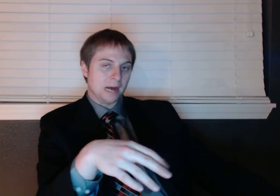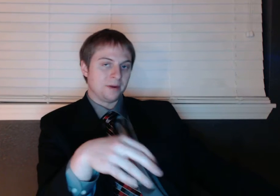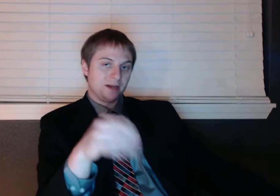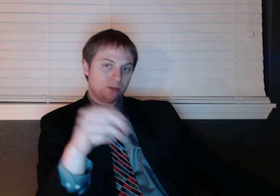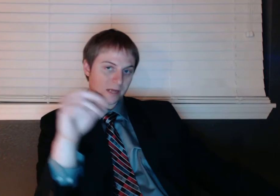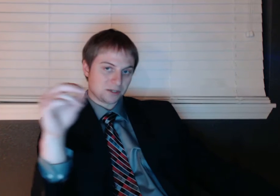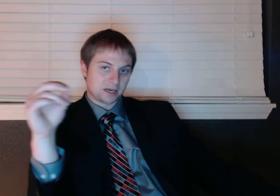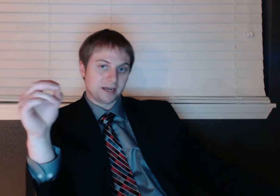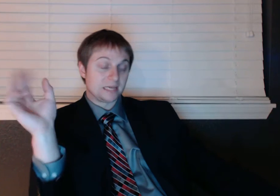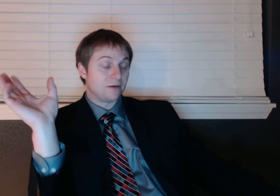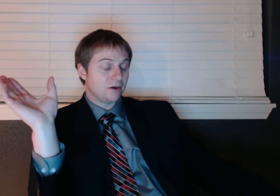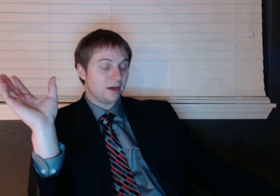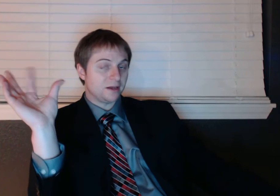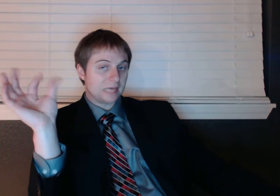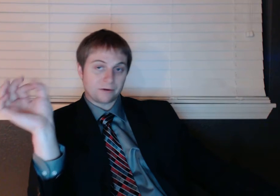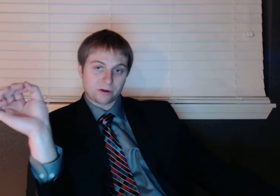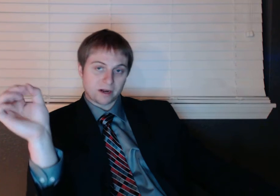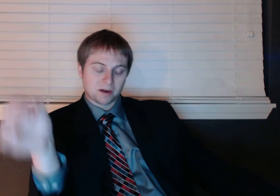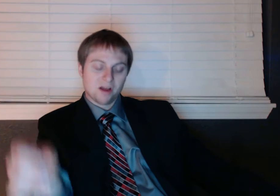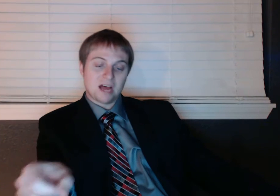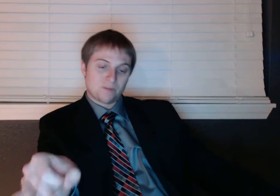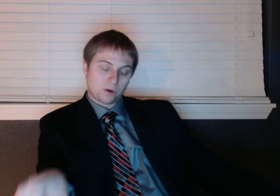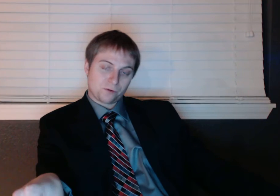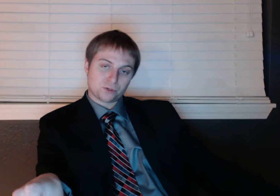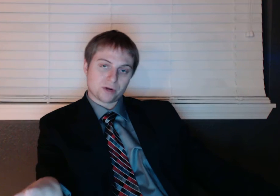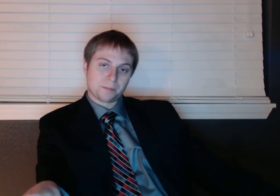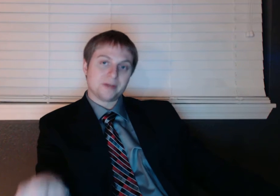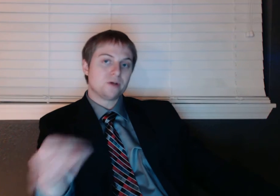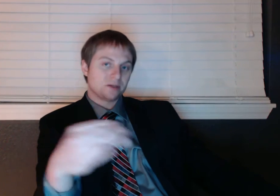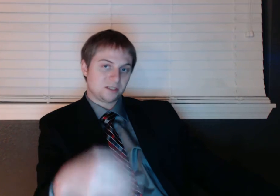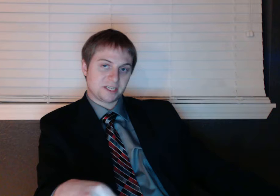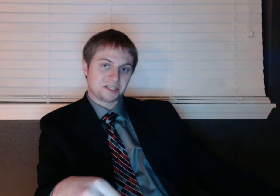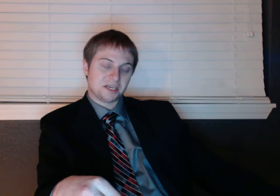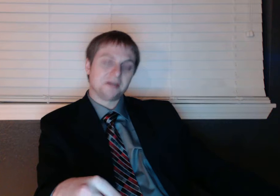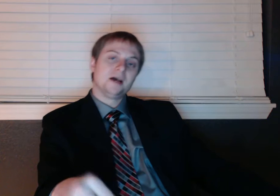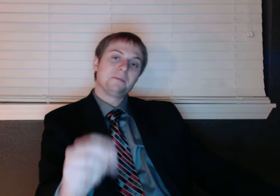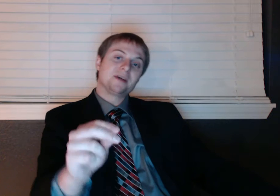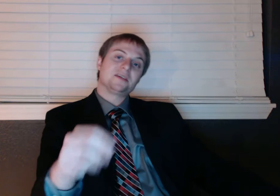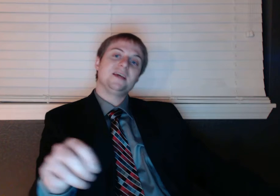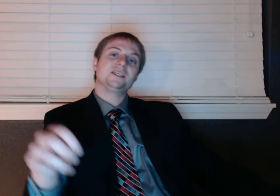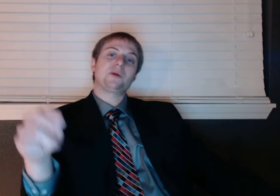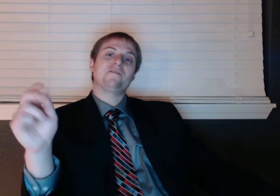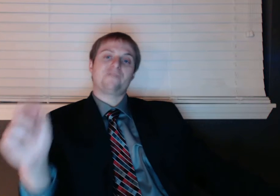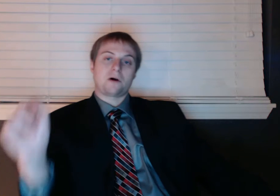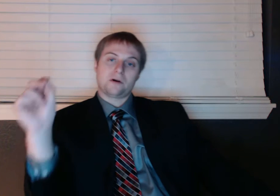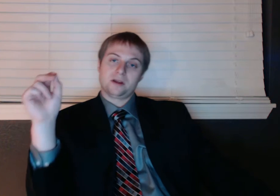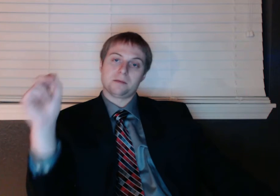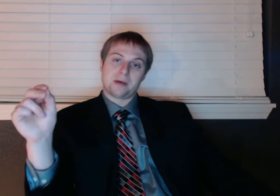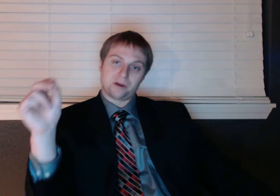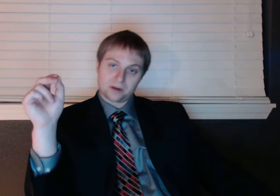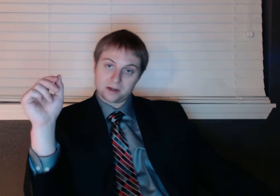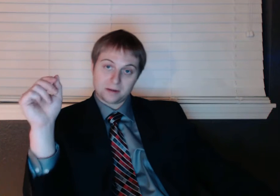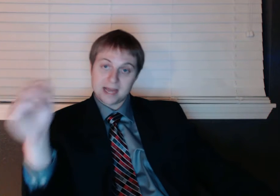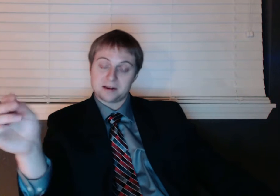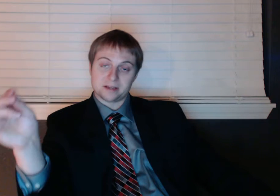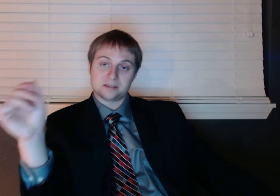Obama in 2008. I regret it. I regret it. I voted for Trump in 2016 because he is by far the better candidate.